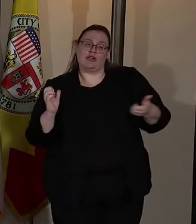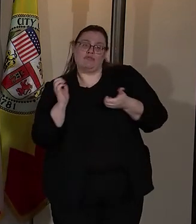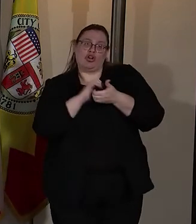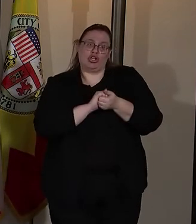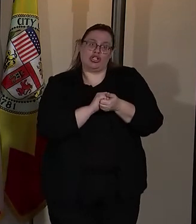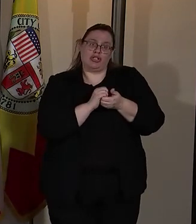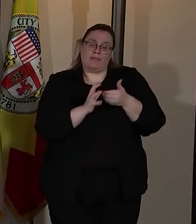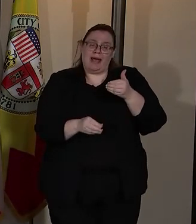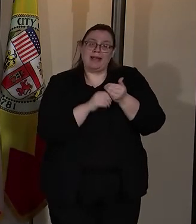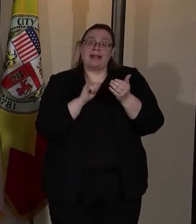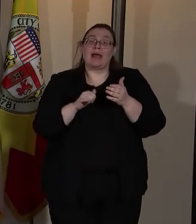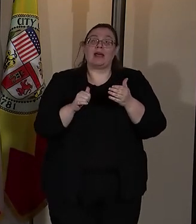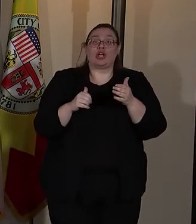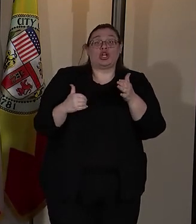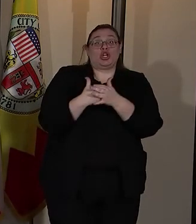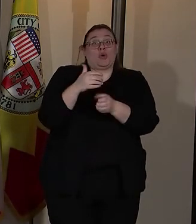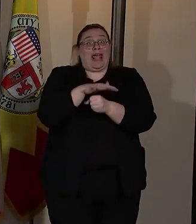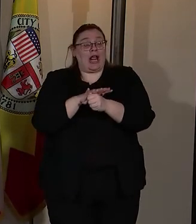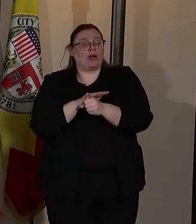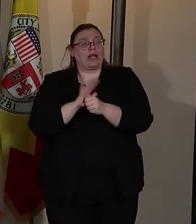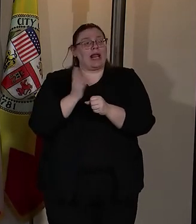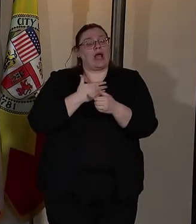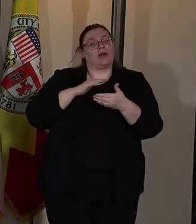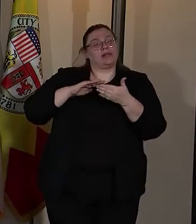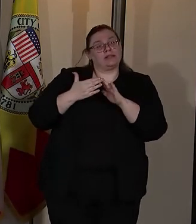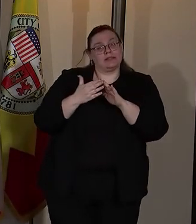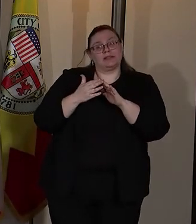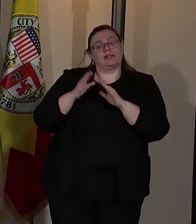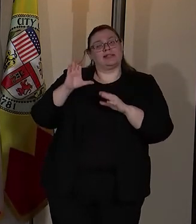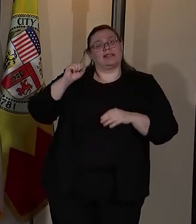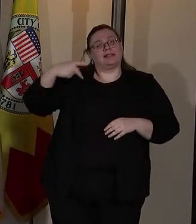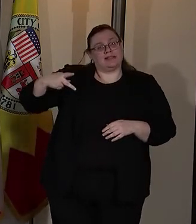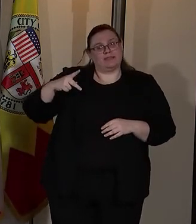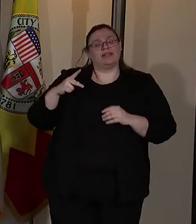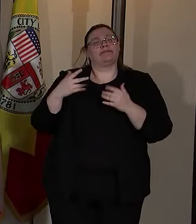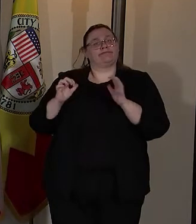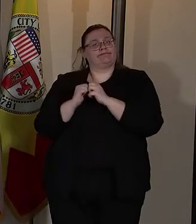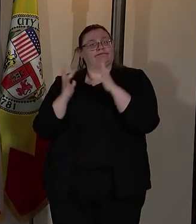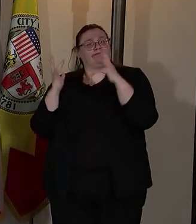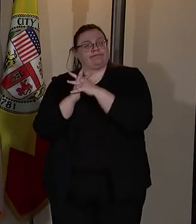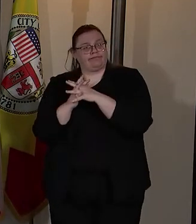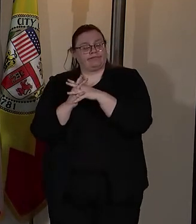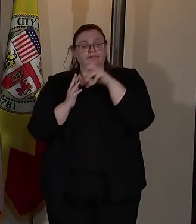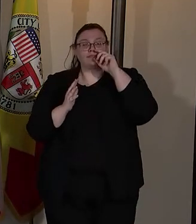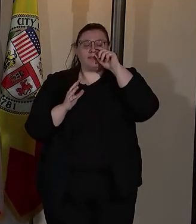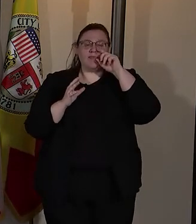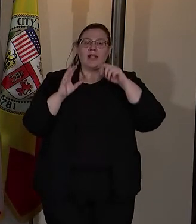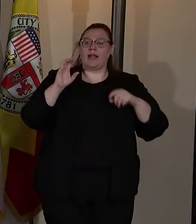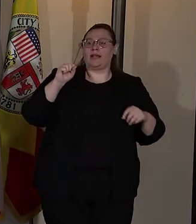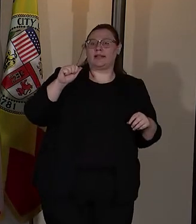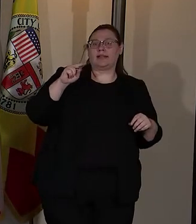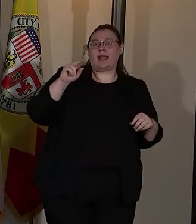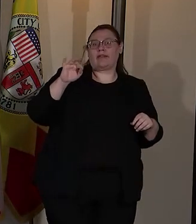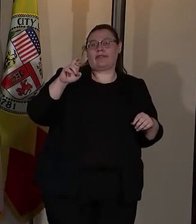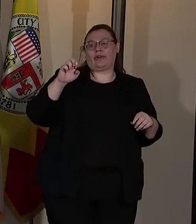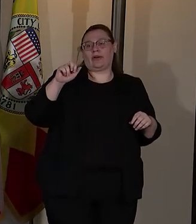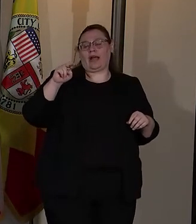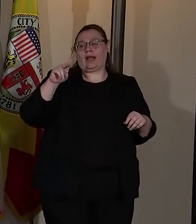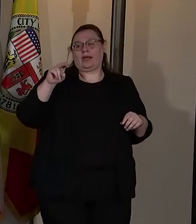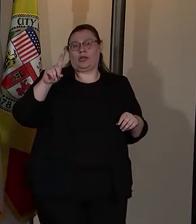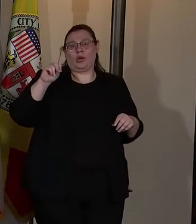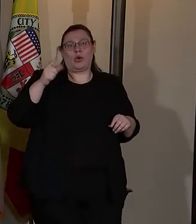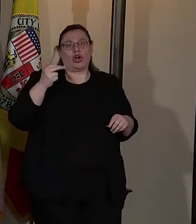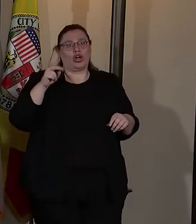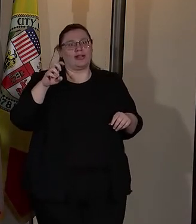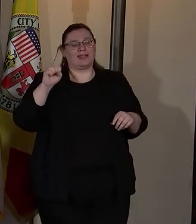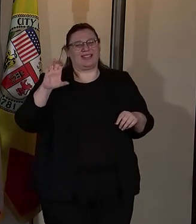table as the newest area in our city where a community safety partnership is being put forward. the San Fernando Gardens CSP earlier this year